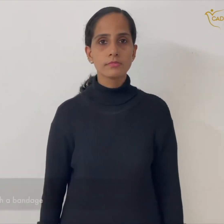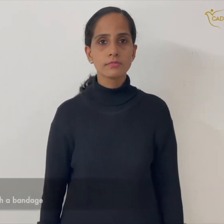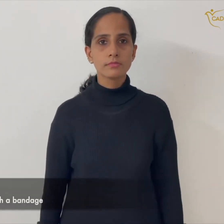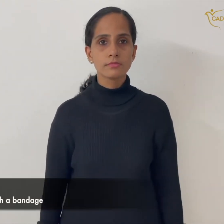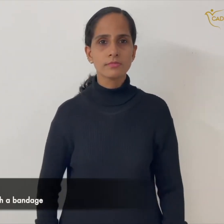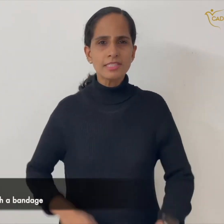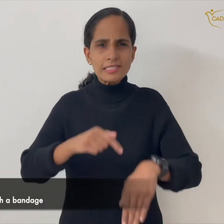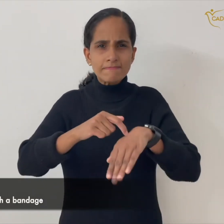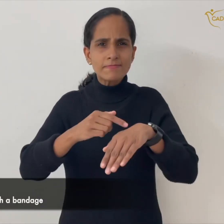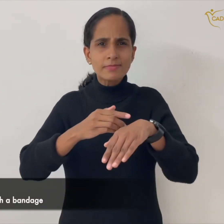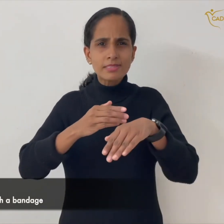dressing